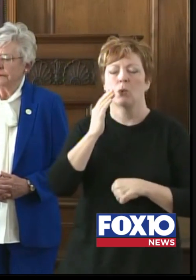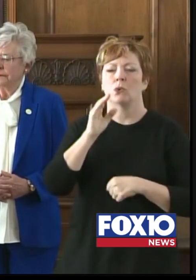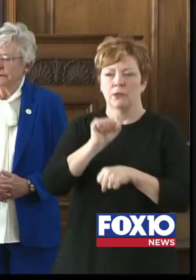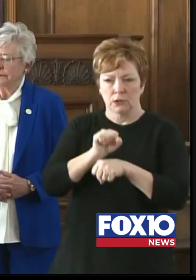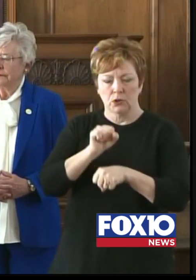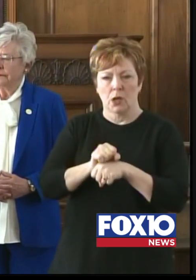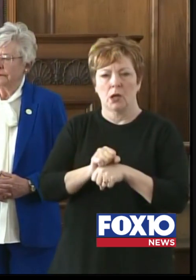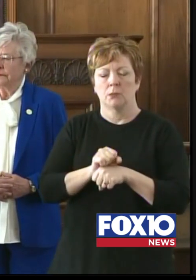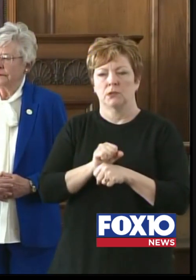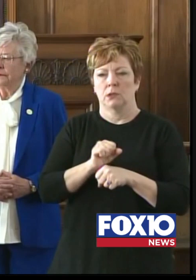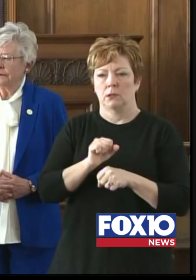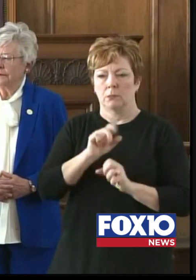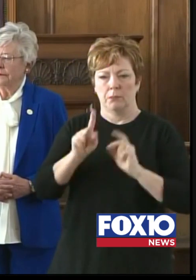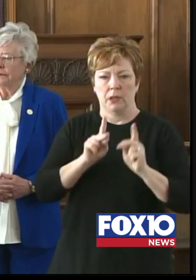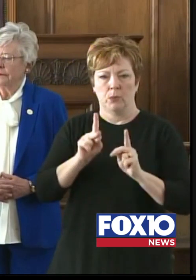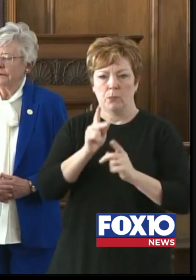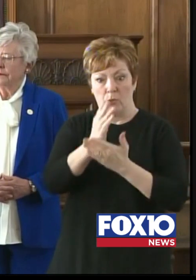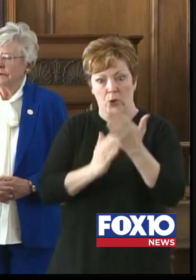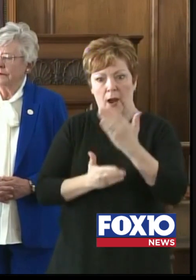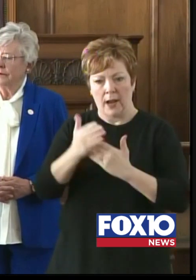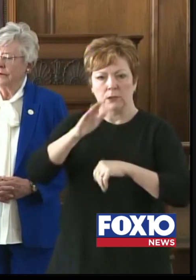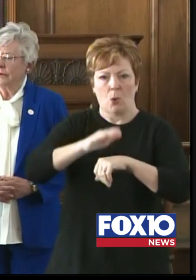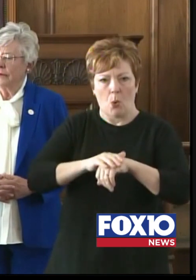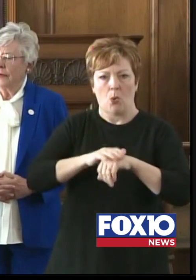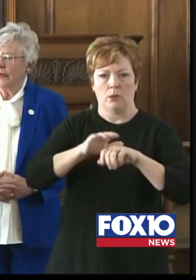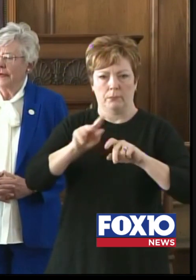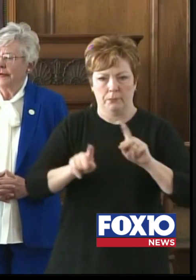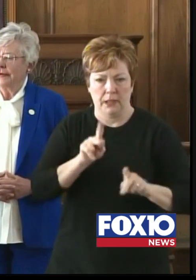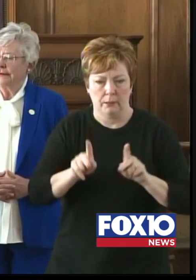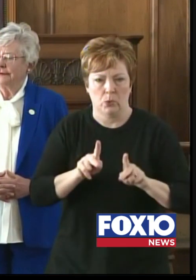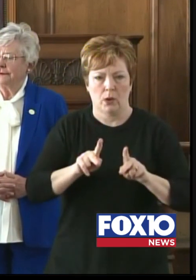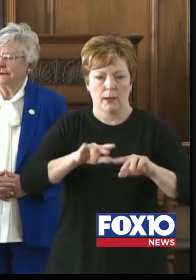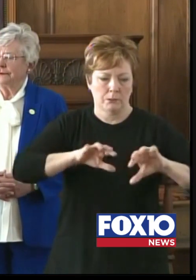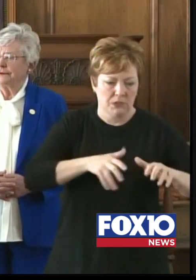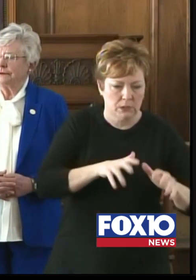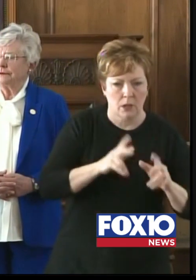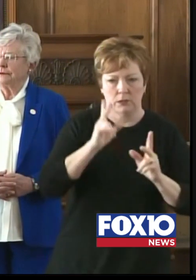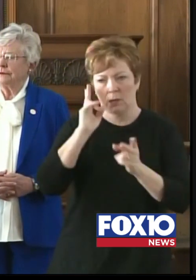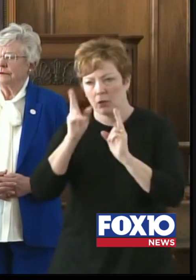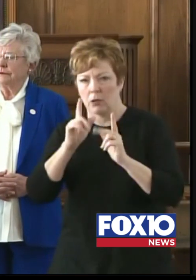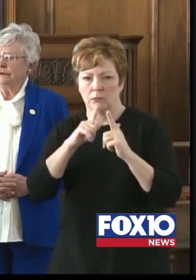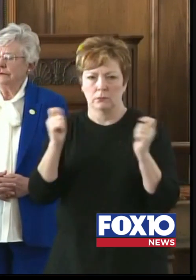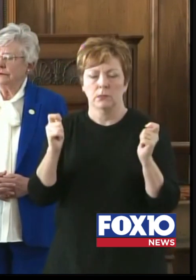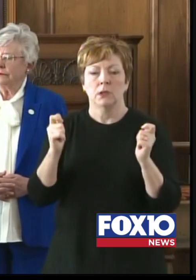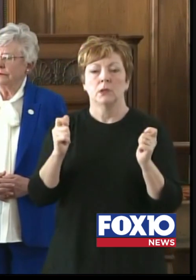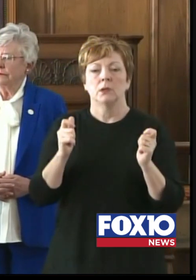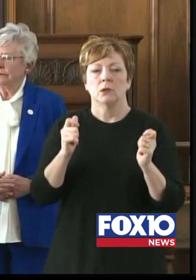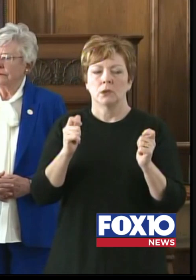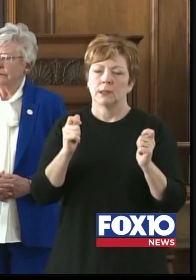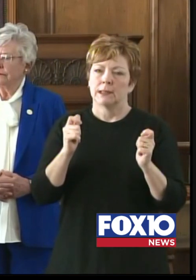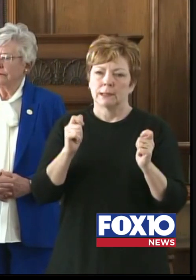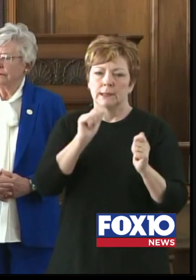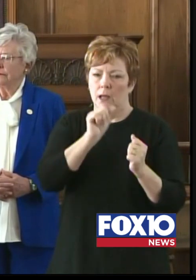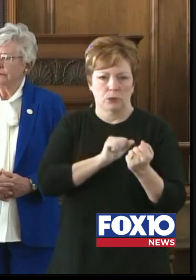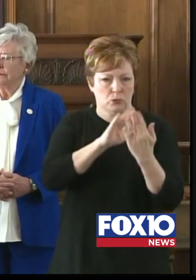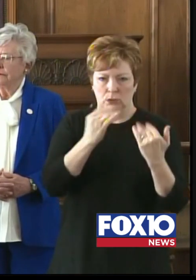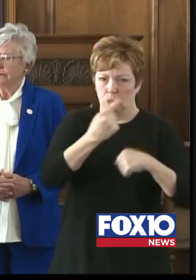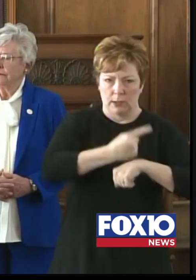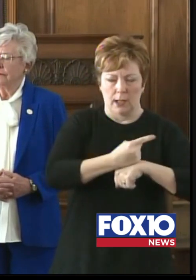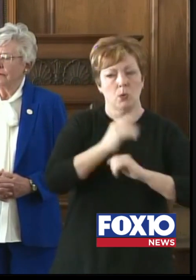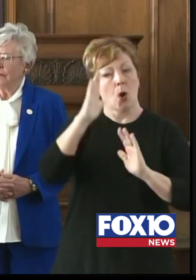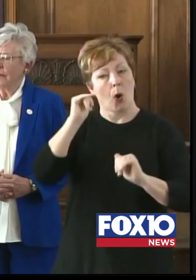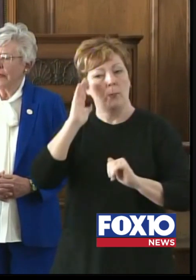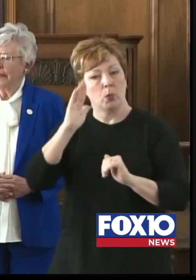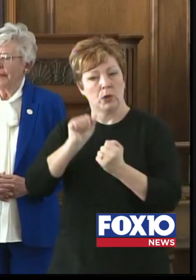are certainly a risk category that's different from other types of businesses, and we hope to be able to address that very soon. We know people